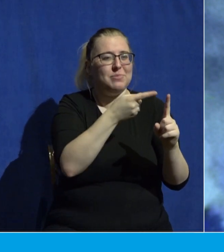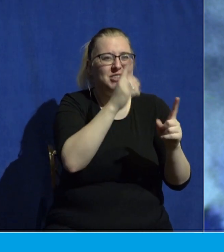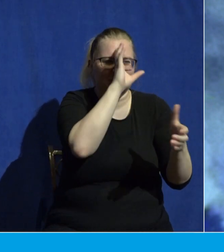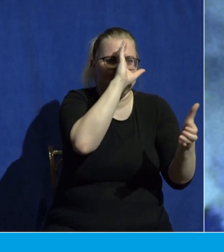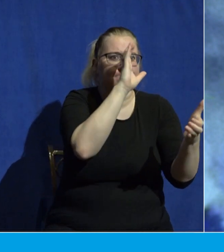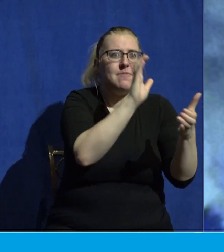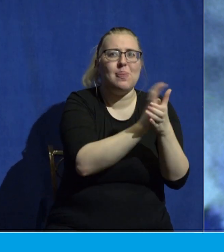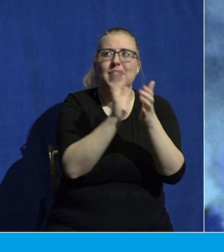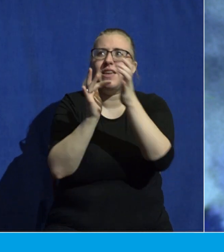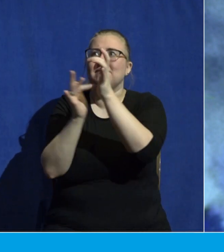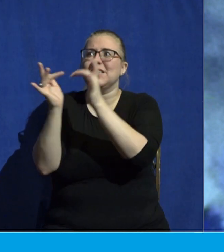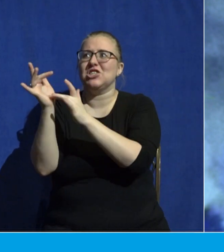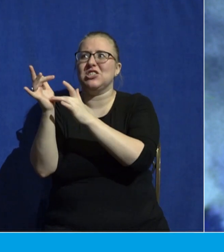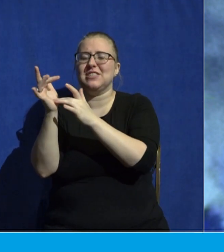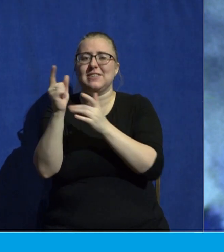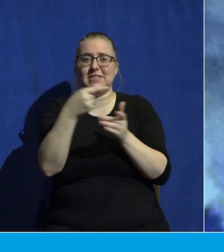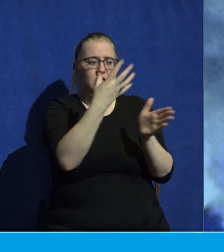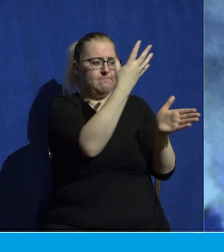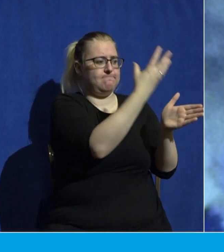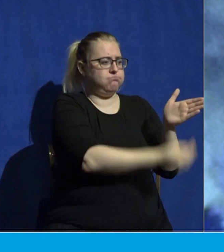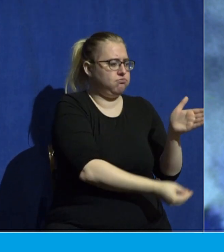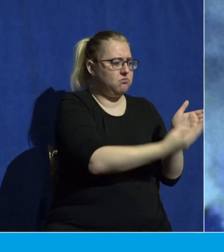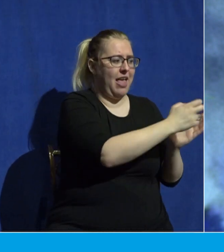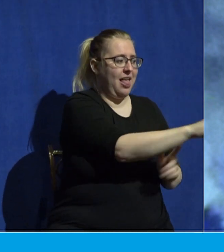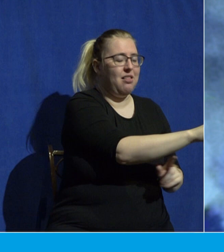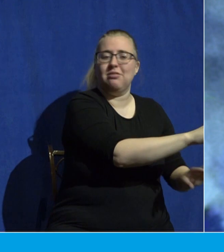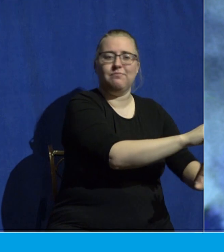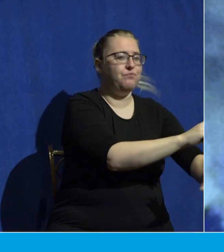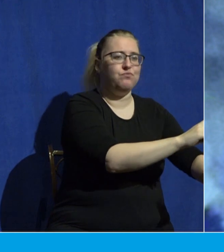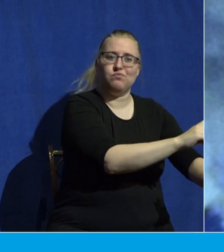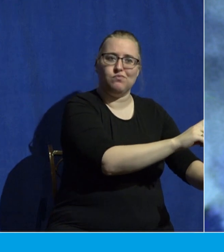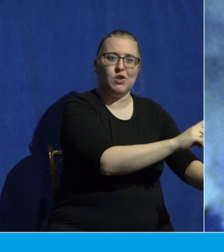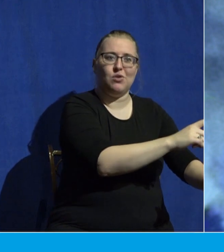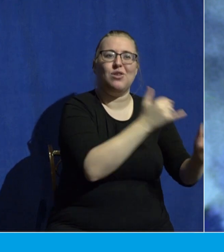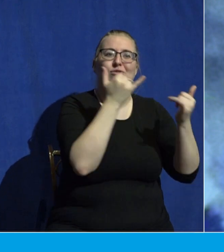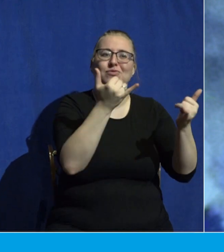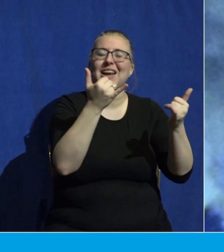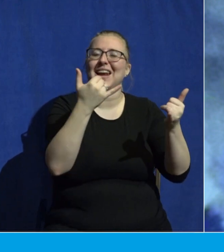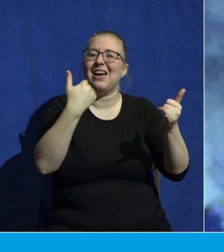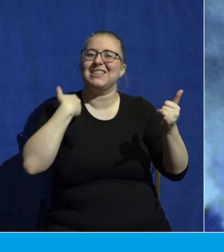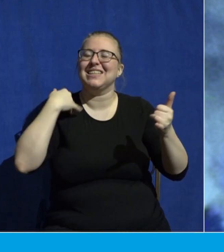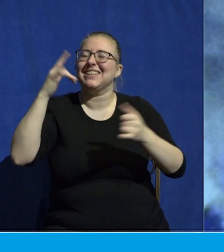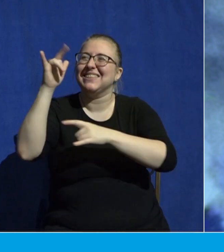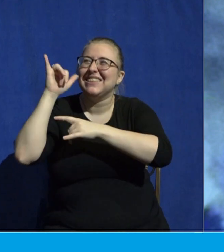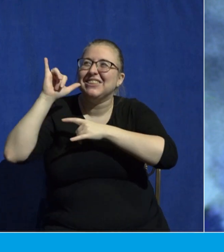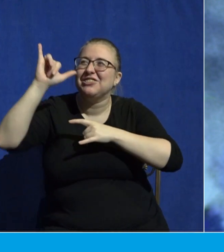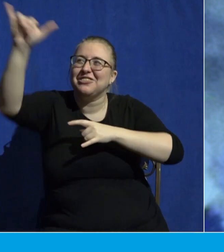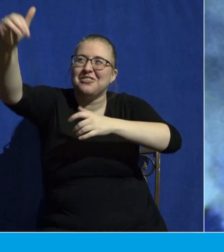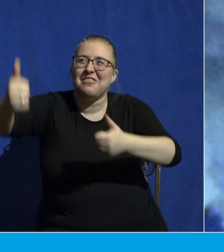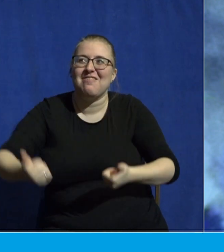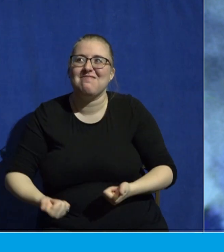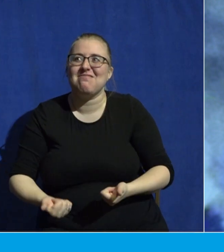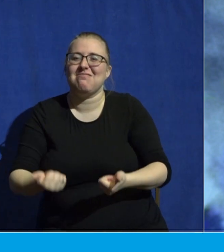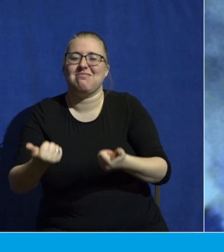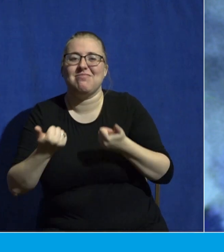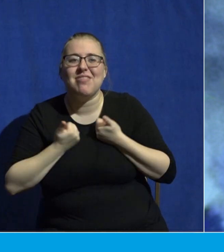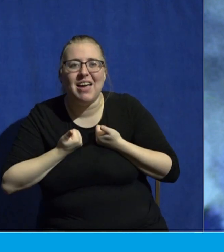did not perish. But right now has eternal life. She has eternal